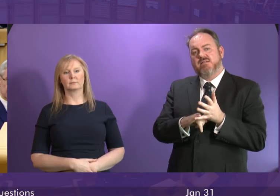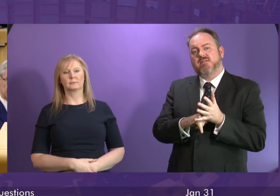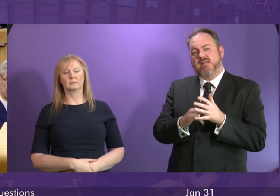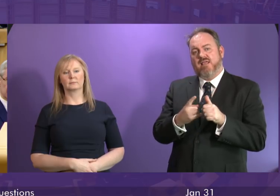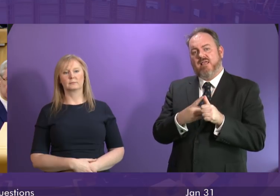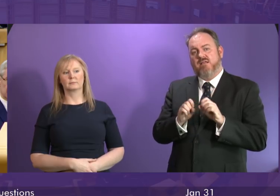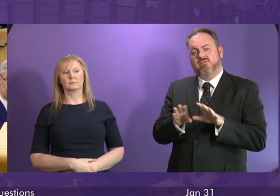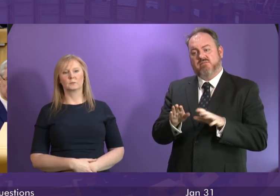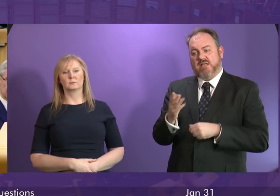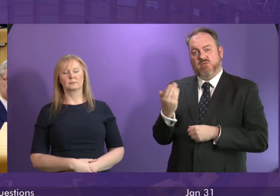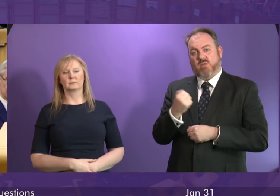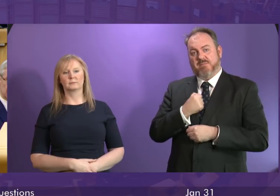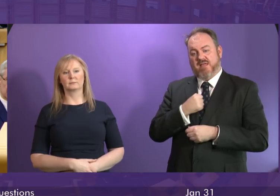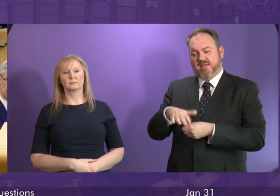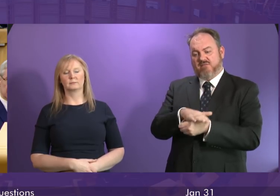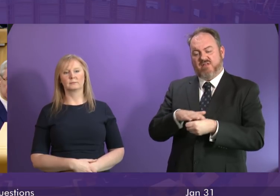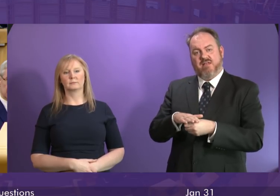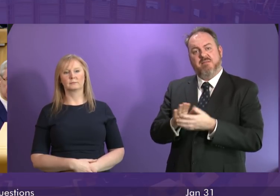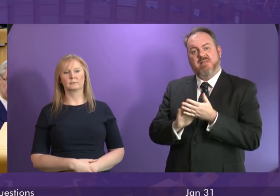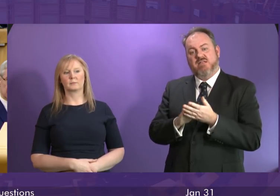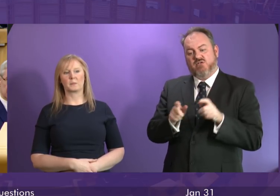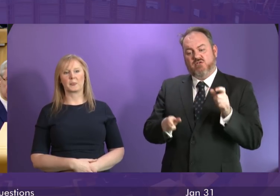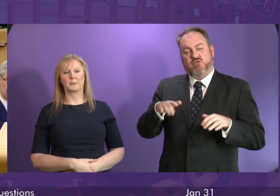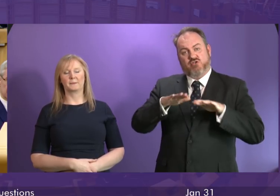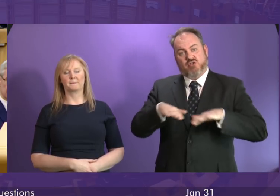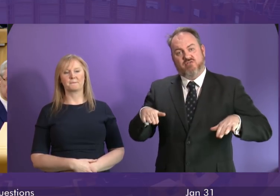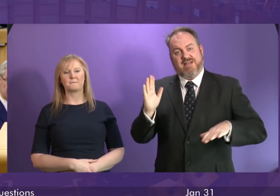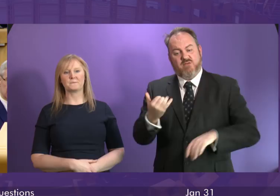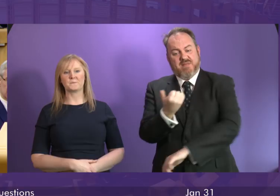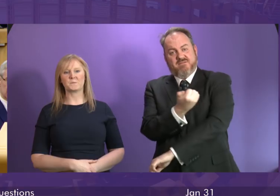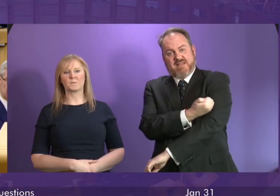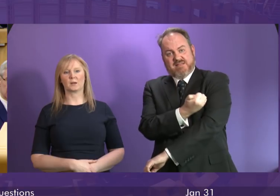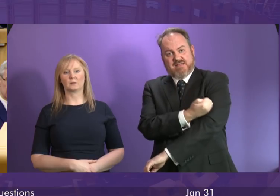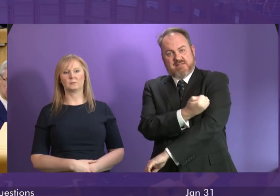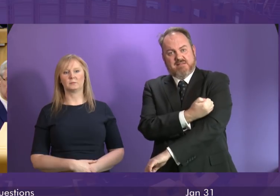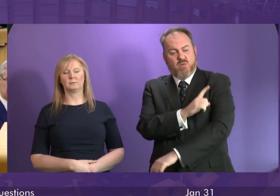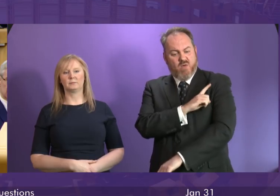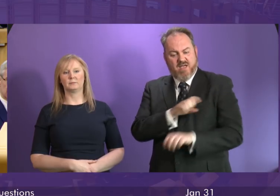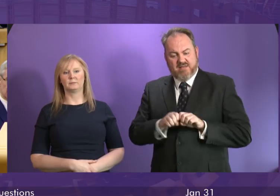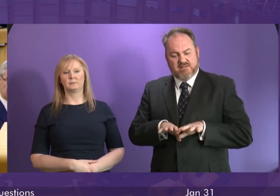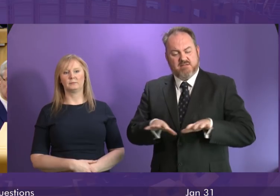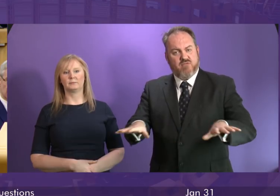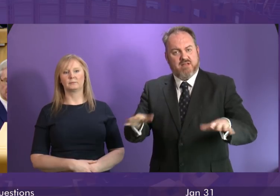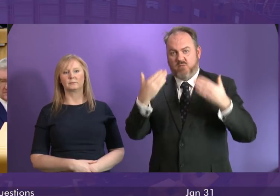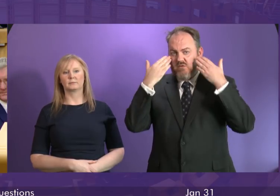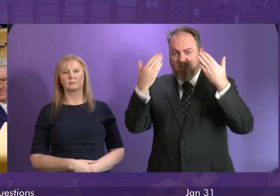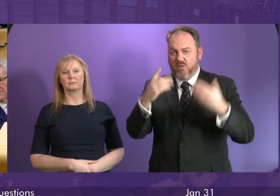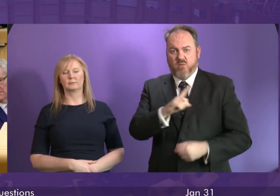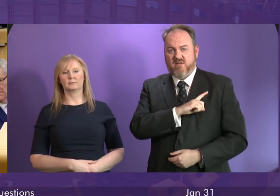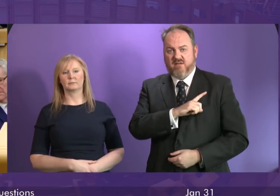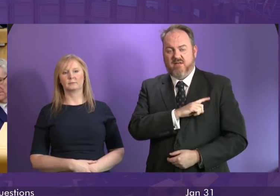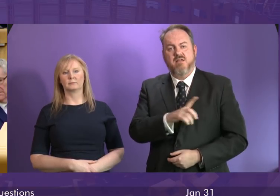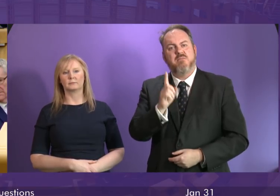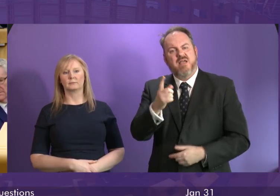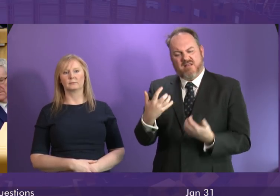resulting in staff and pupils having to be vaccinated the source of the outbreak is currently unknown so what assurances can the first minister give